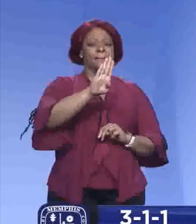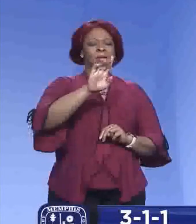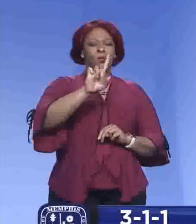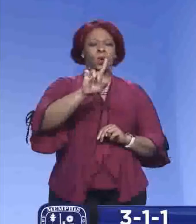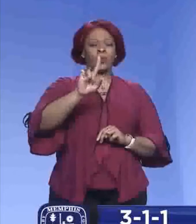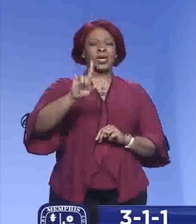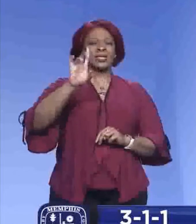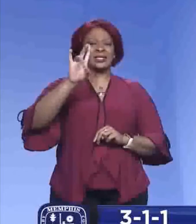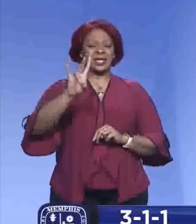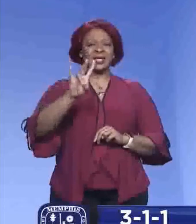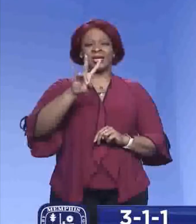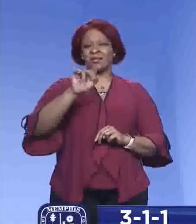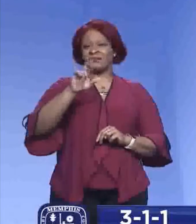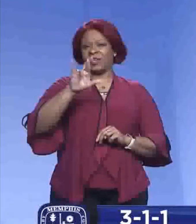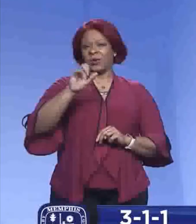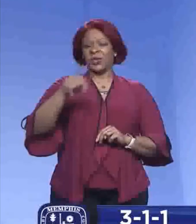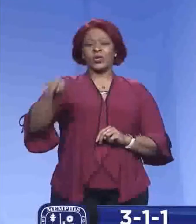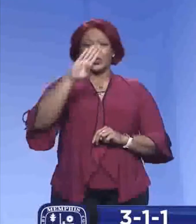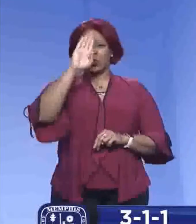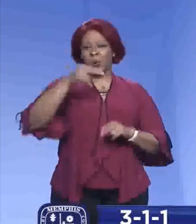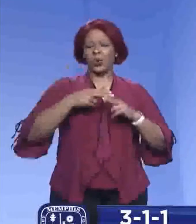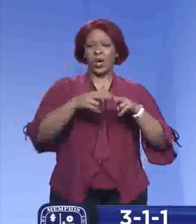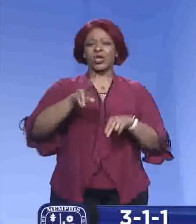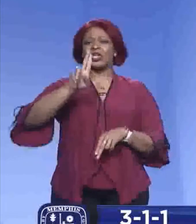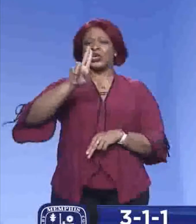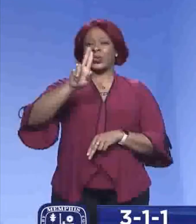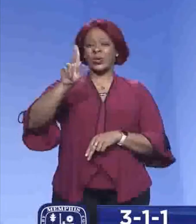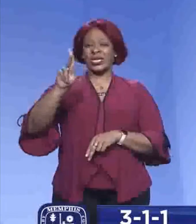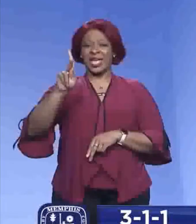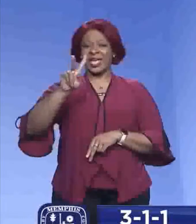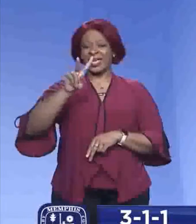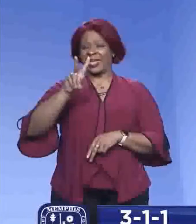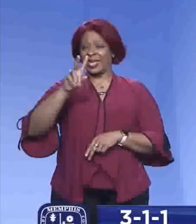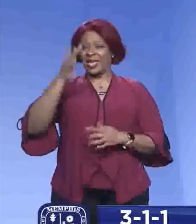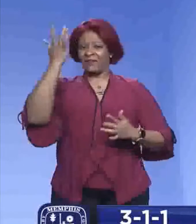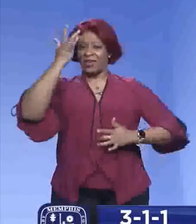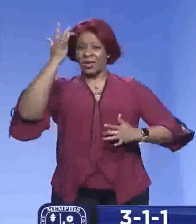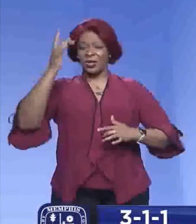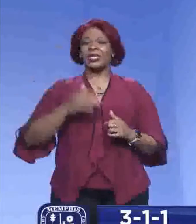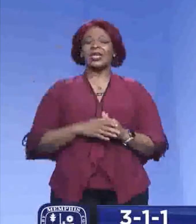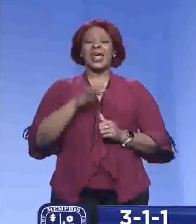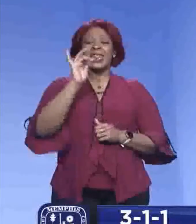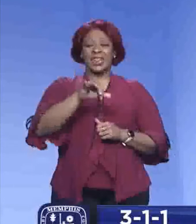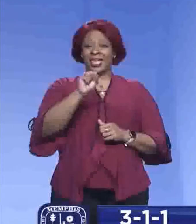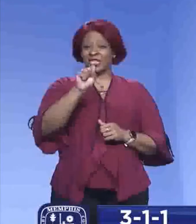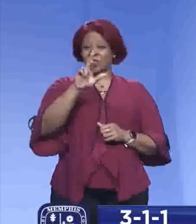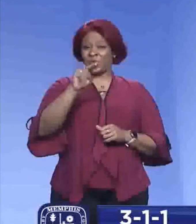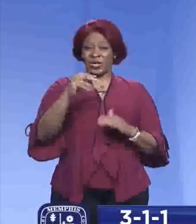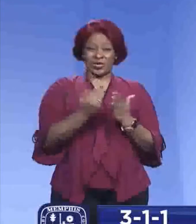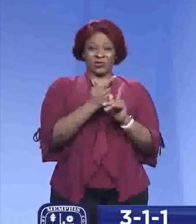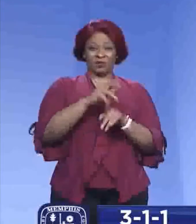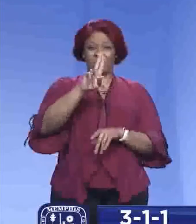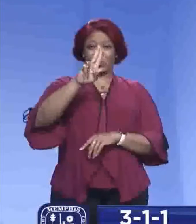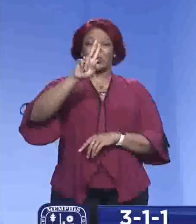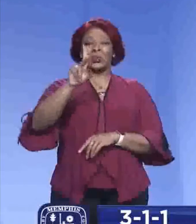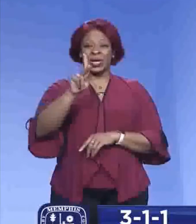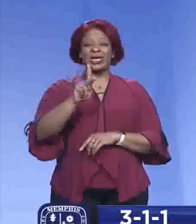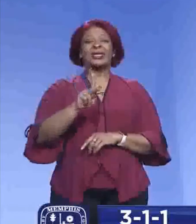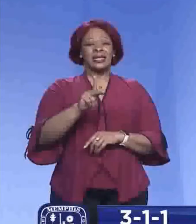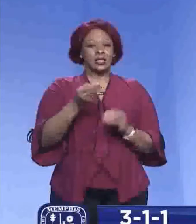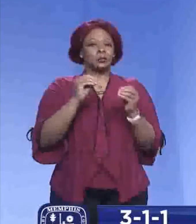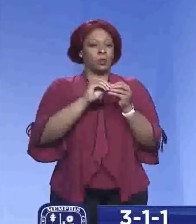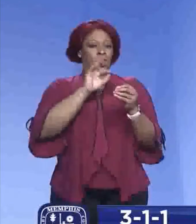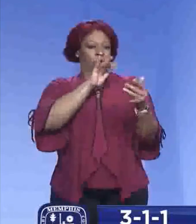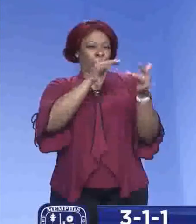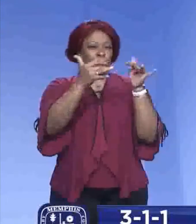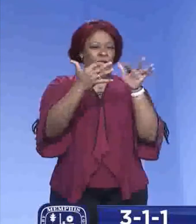.7 variant, or many of you know it as the UK variant. We know that strain actually is more transmissible than